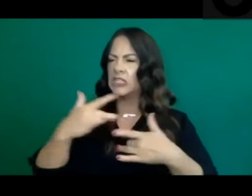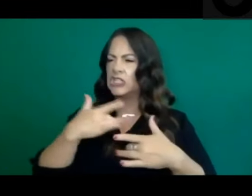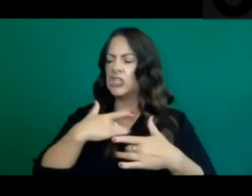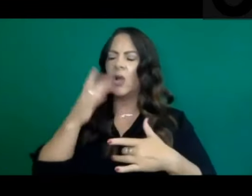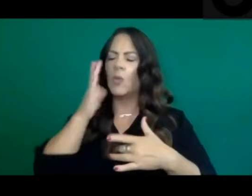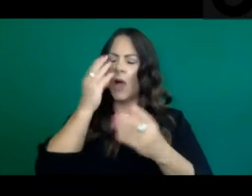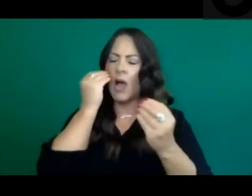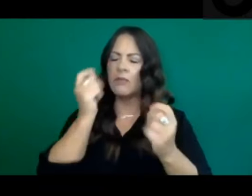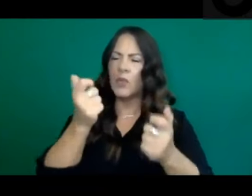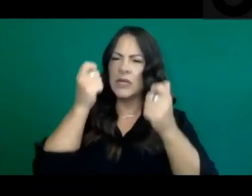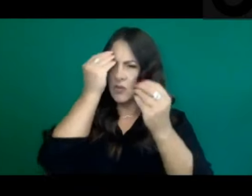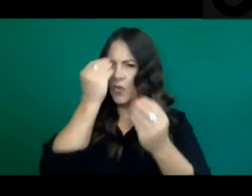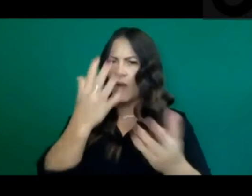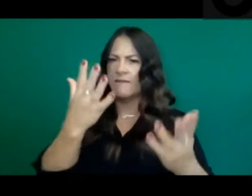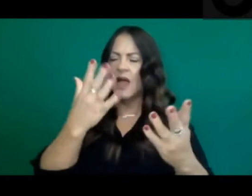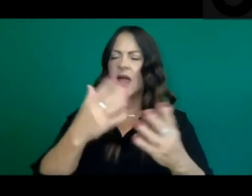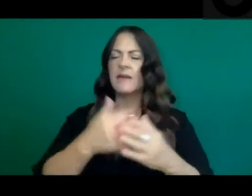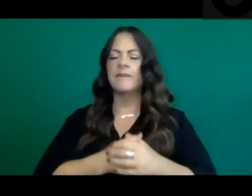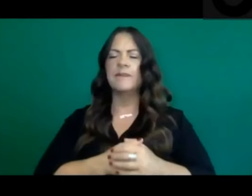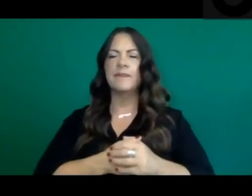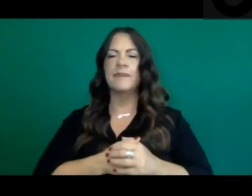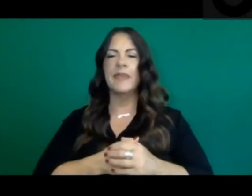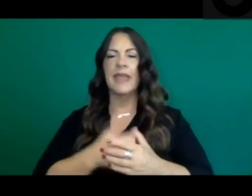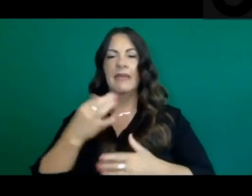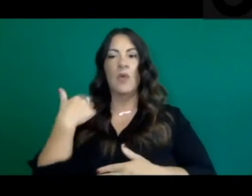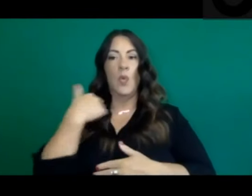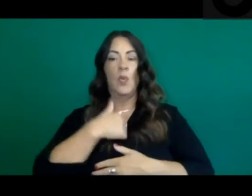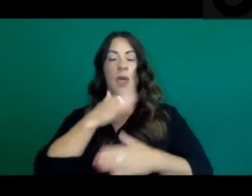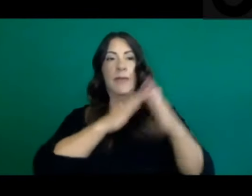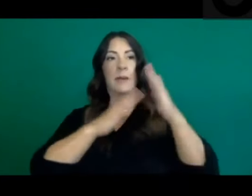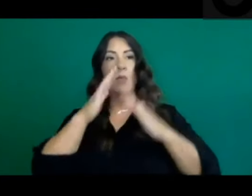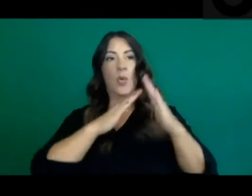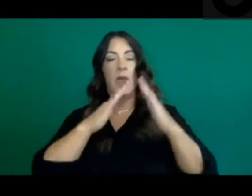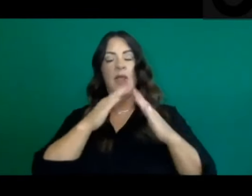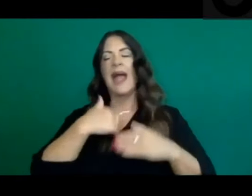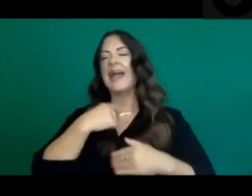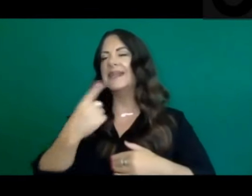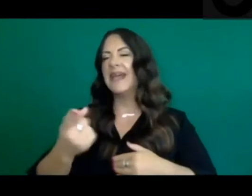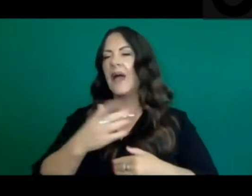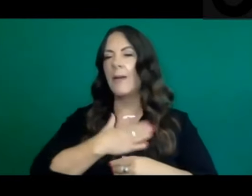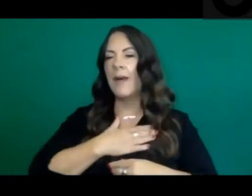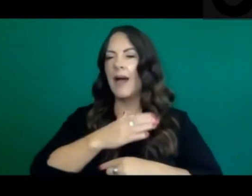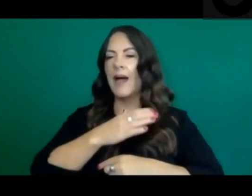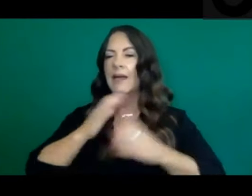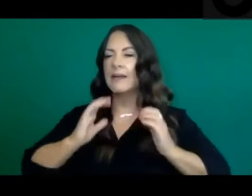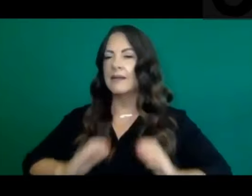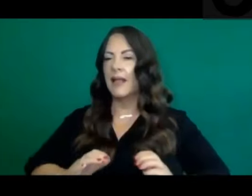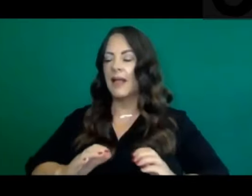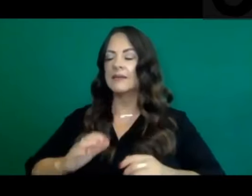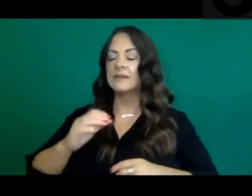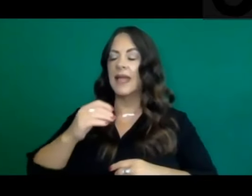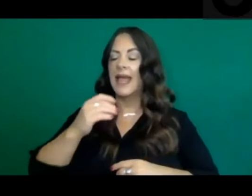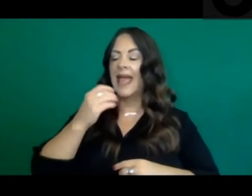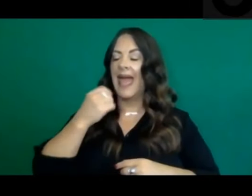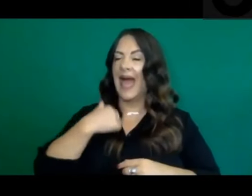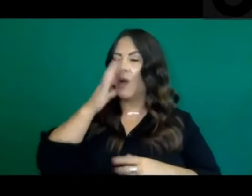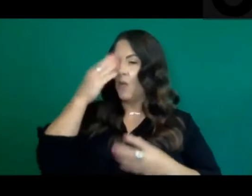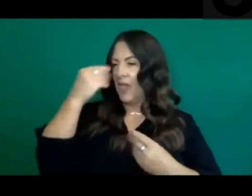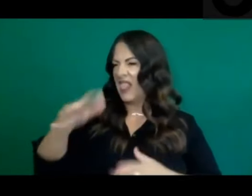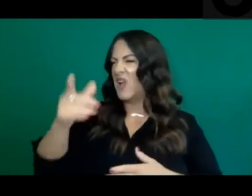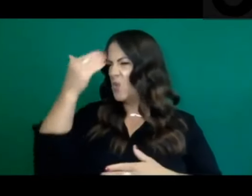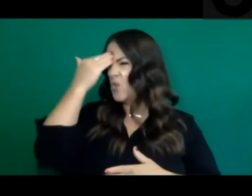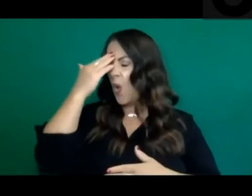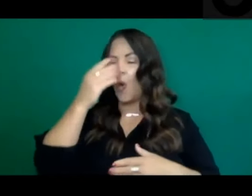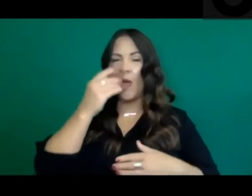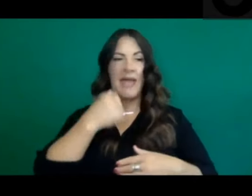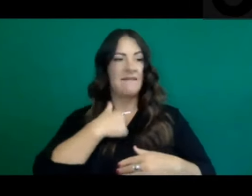as I say often, as we get worried, I say to my patients, you know, I'll tell you when I'm worried so you can worry with me.